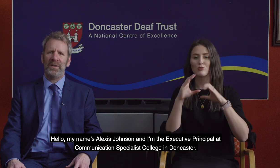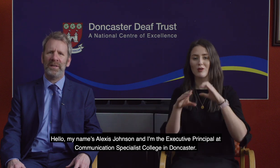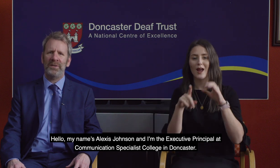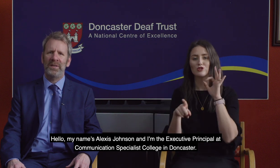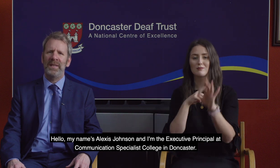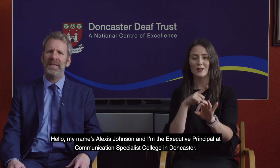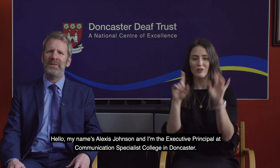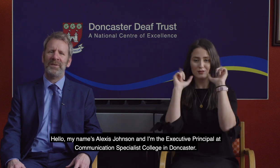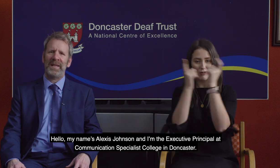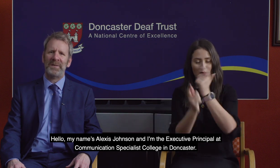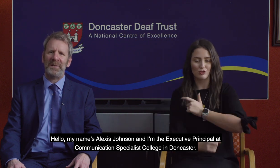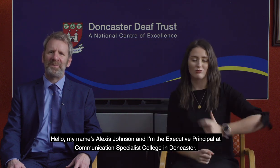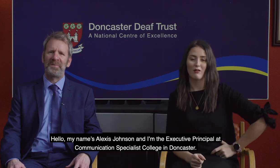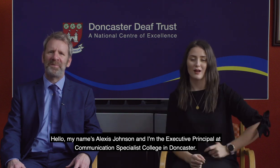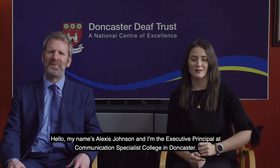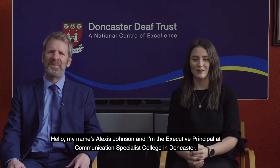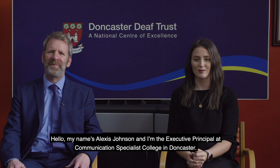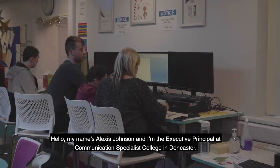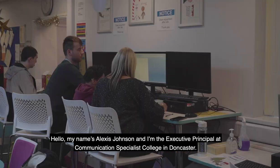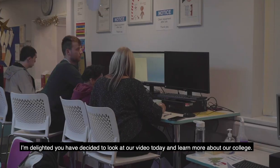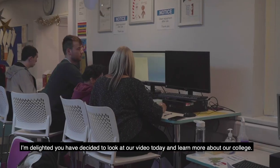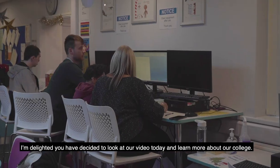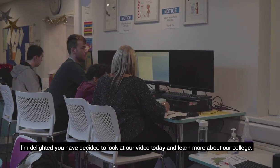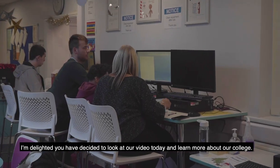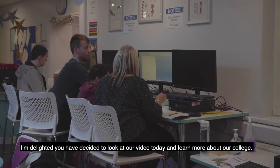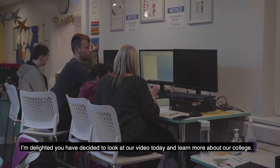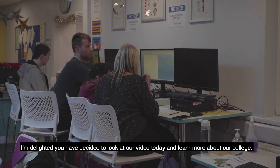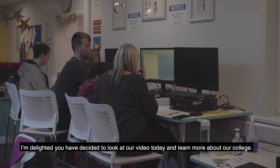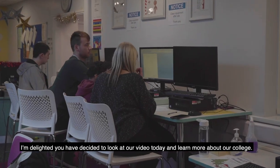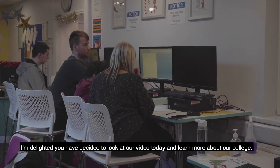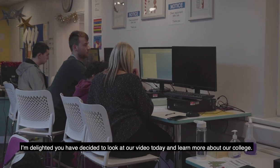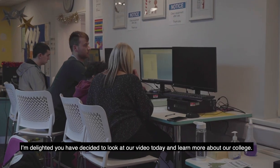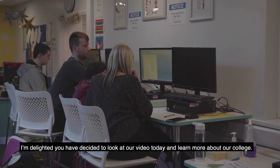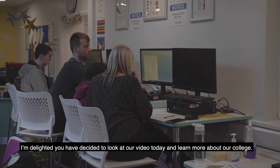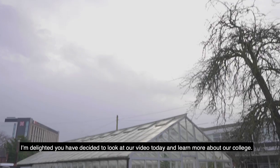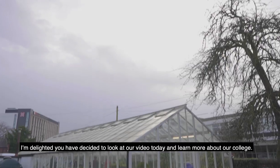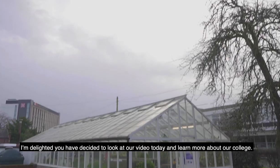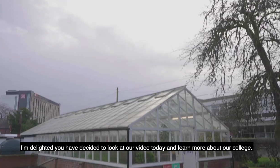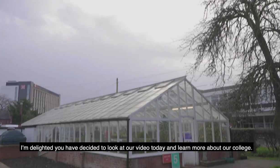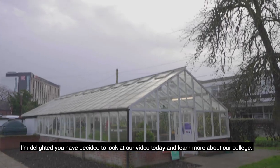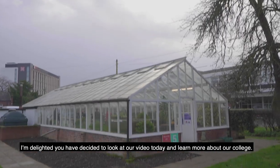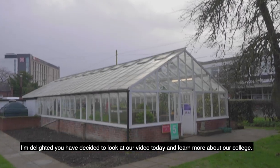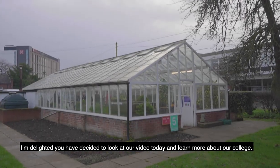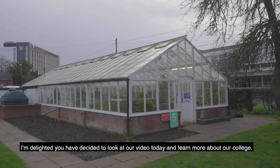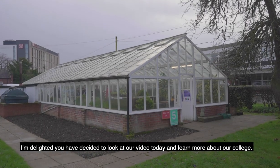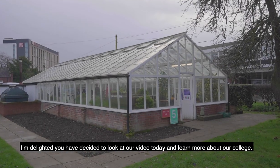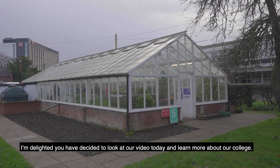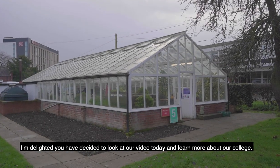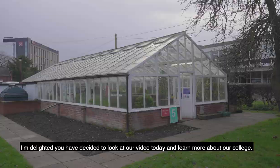College in Doncaster. I'm delighted that you have decided to look at our video today and learn